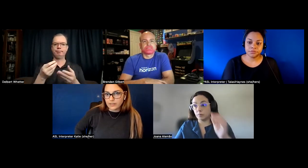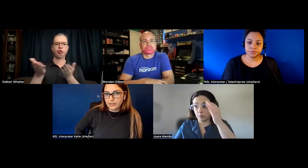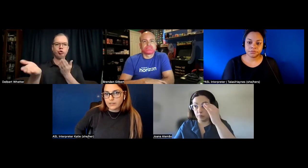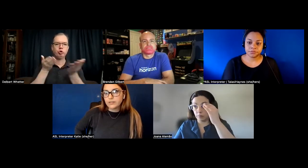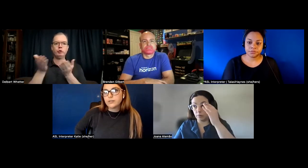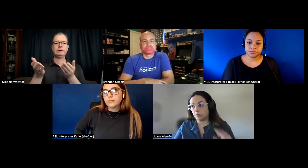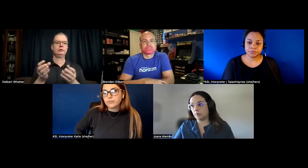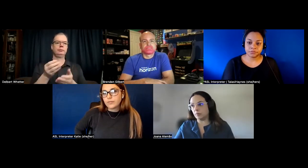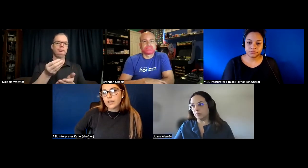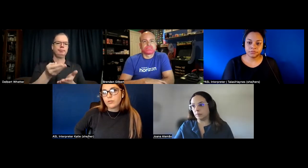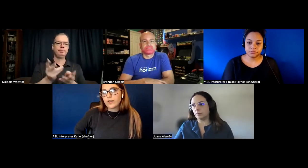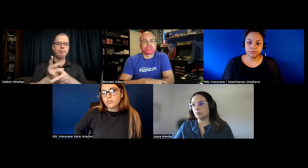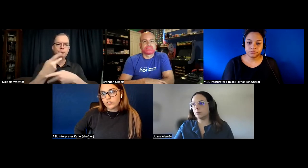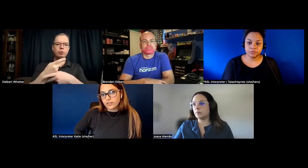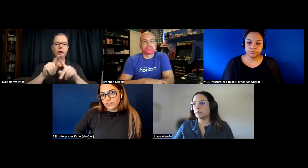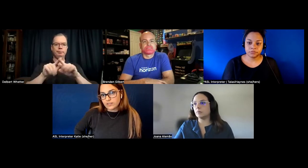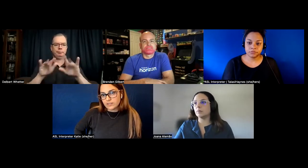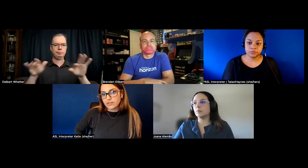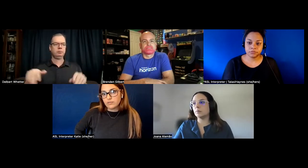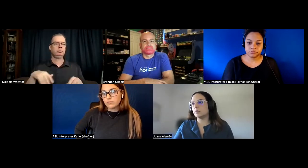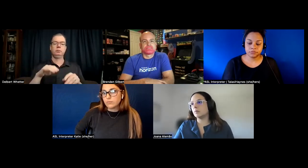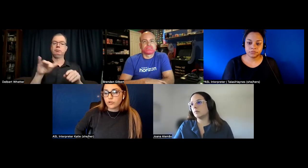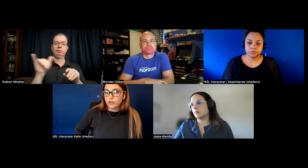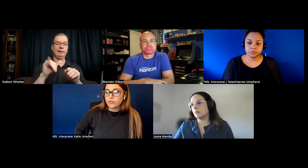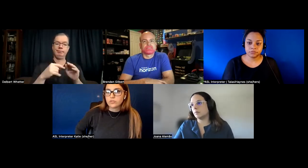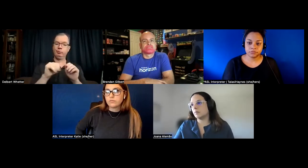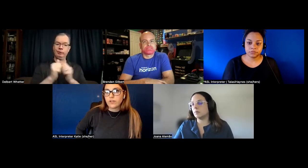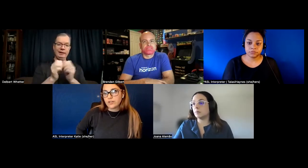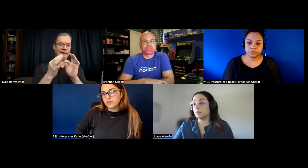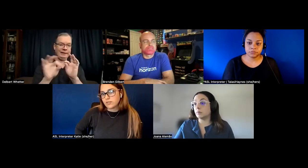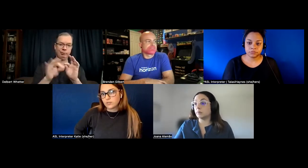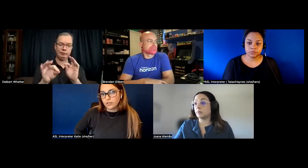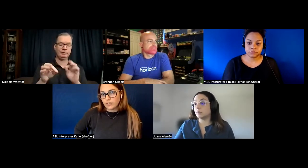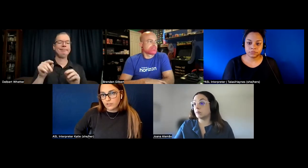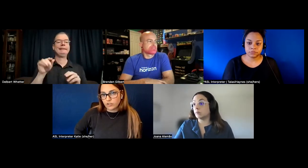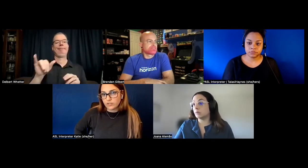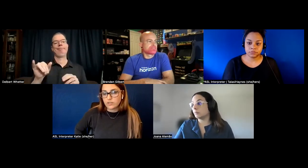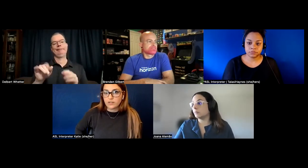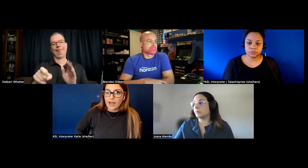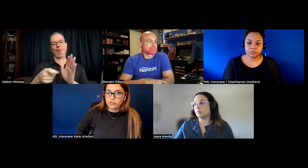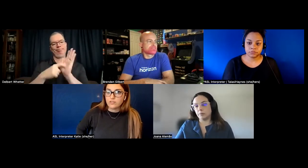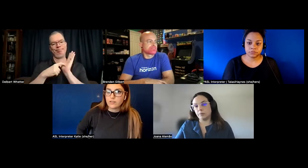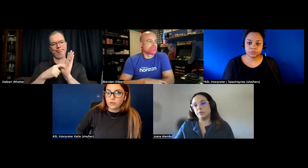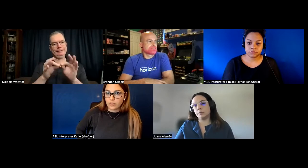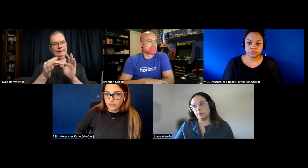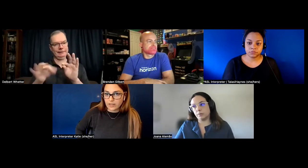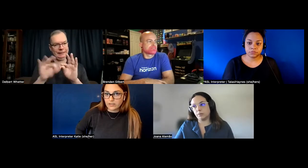and provide services and produce various accessibility features and captioning is definitely one of those things